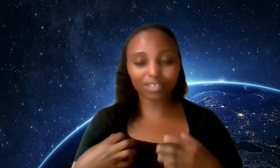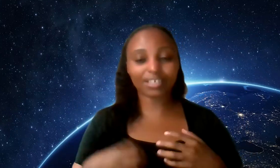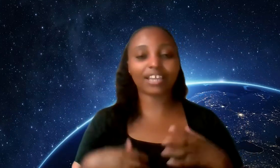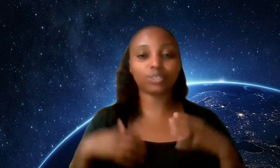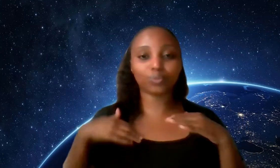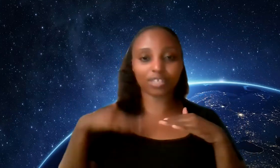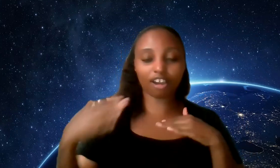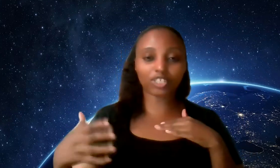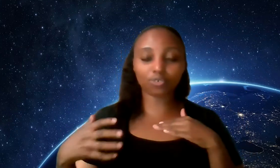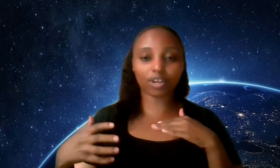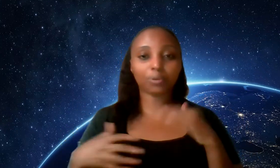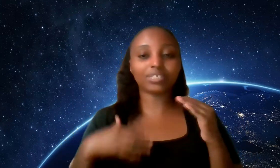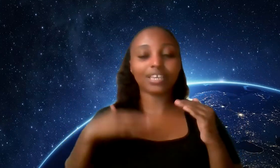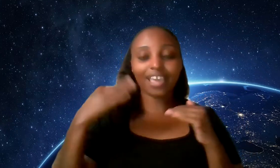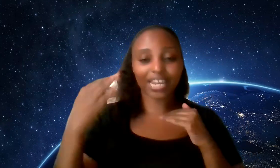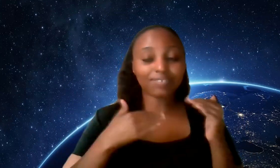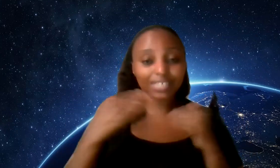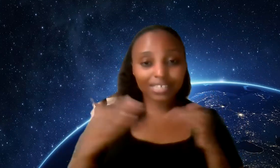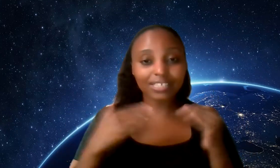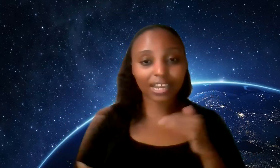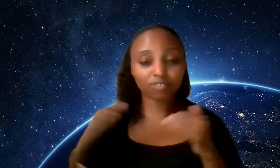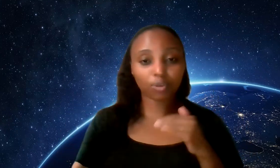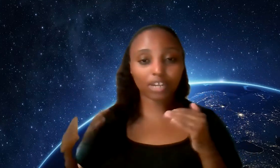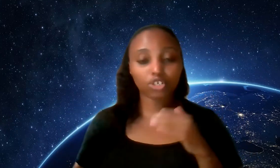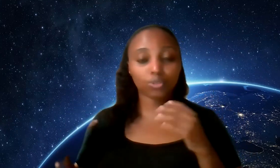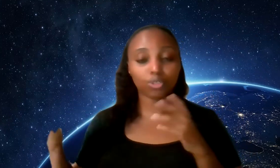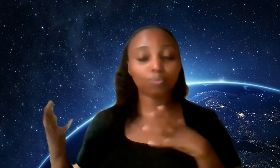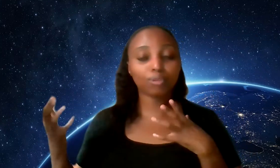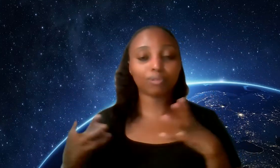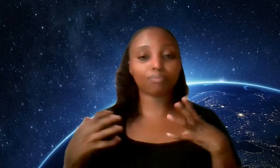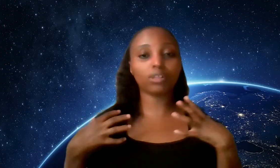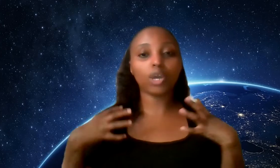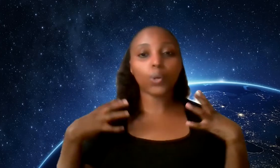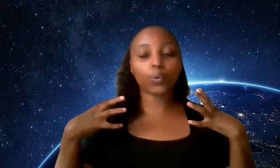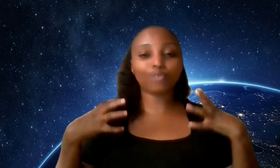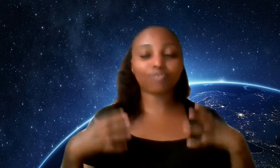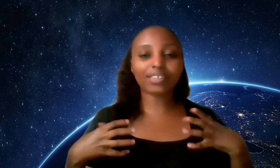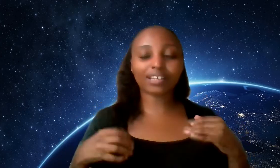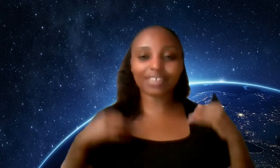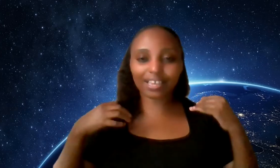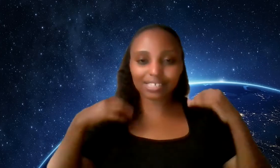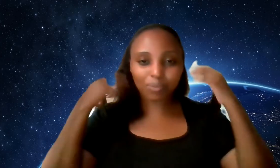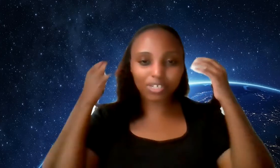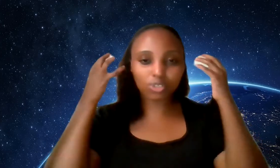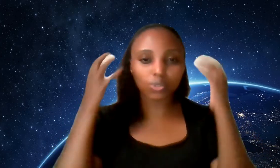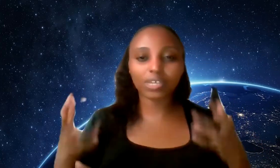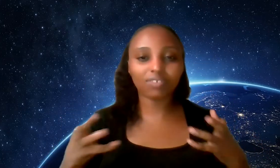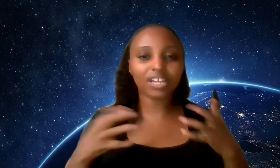work that i do with the akashic record and i've seen this kind of connection with so many people where you find that yes someone is so given